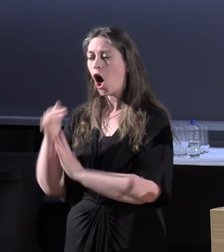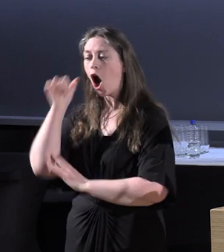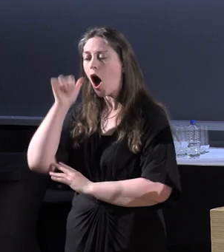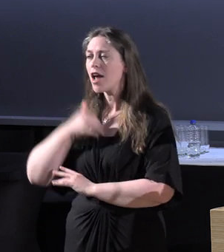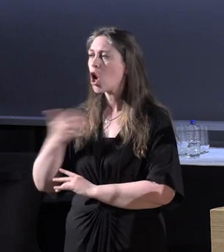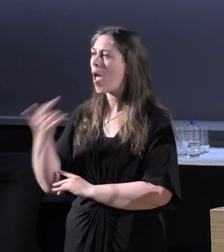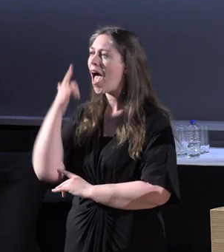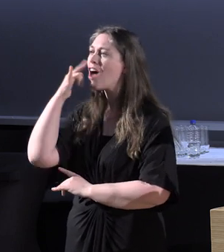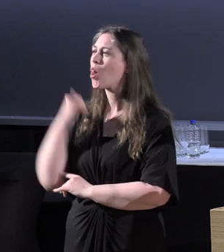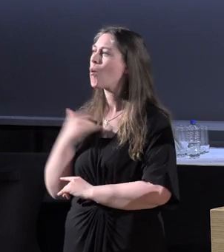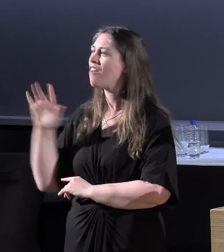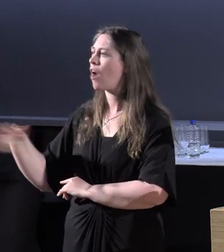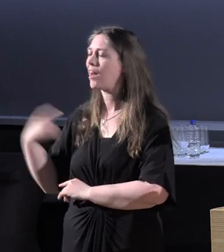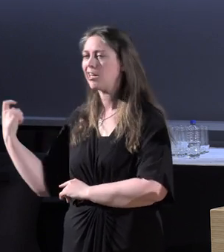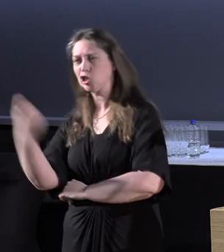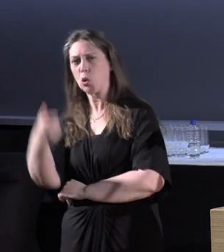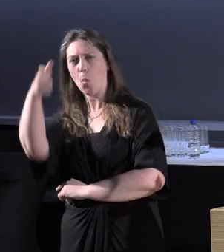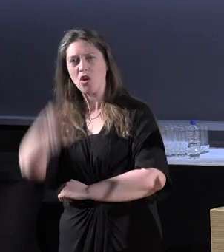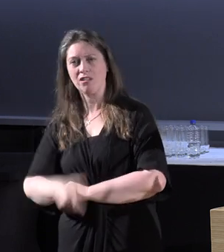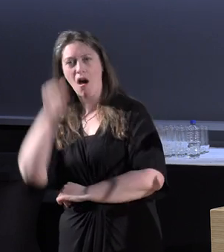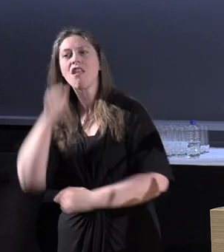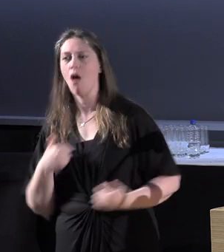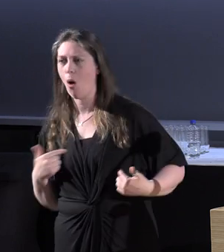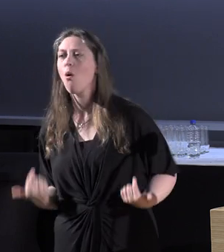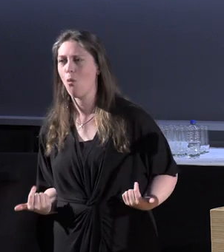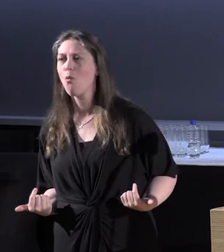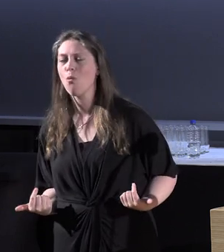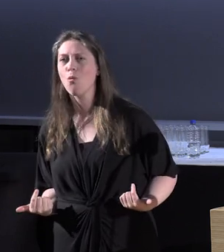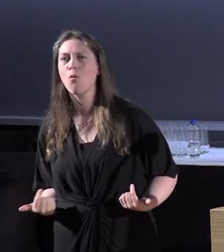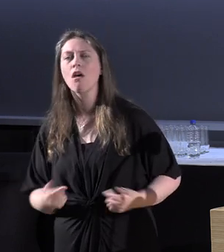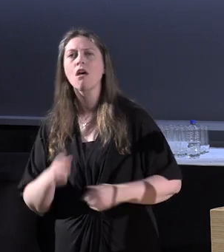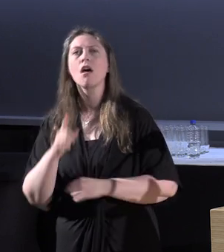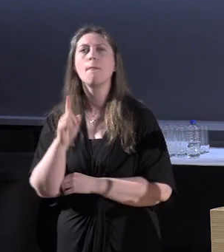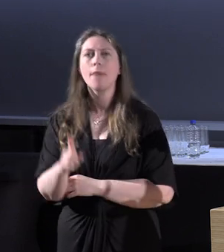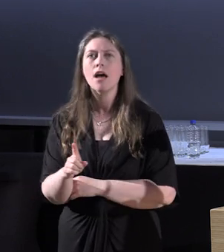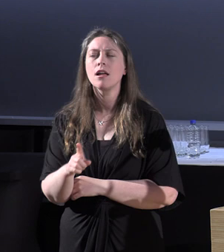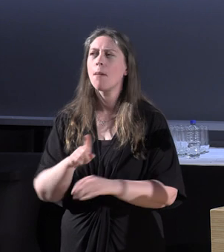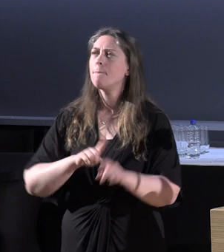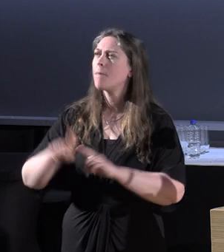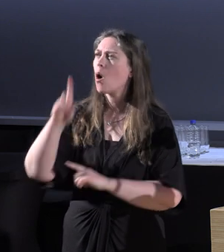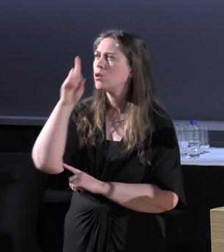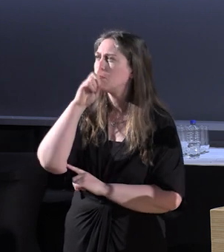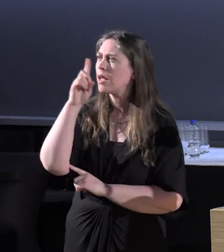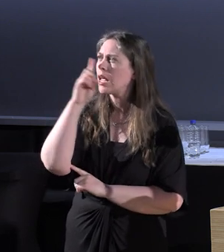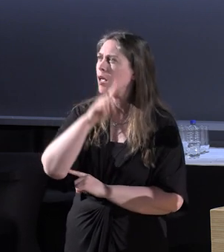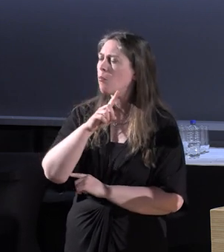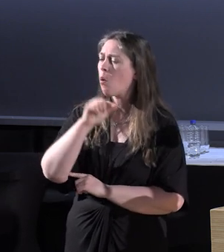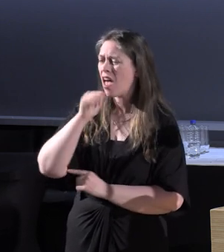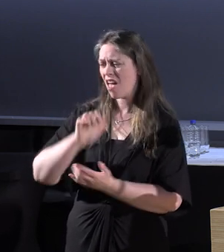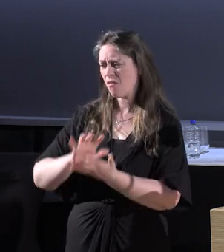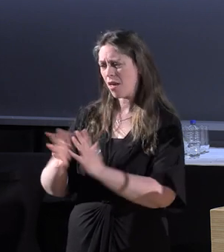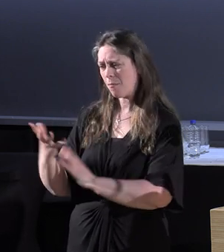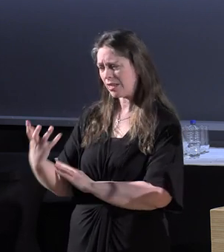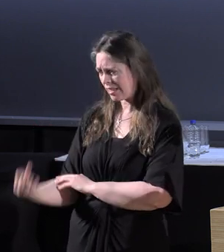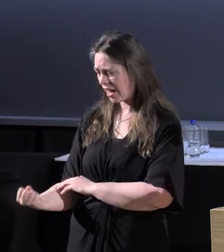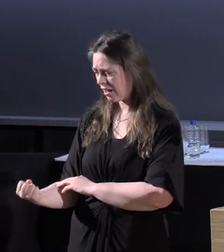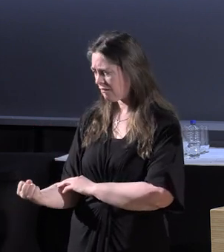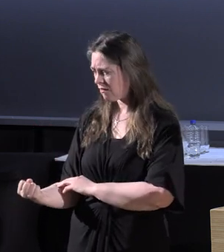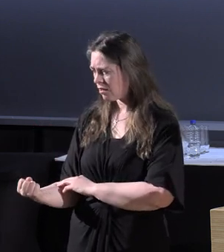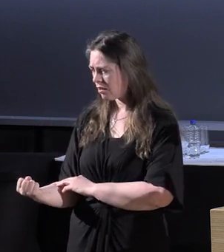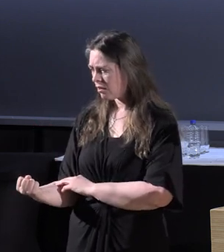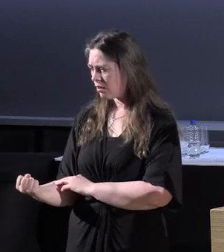know how to sue somebody's ass. Okay? But most people who have impairments are,